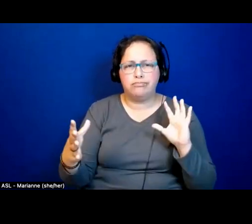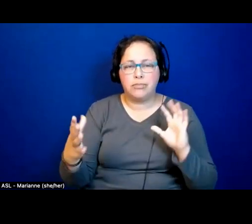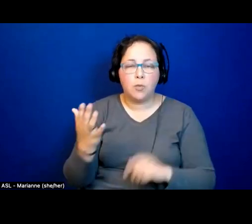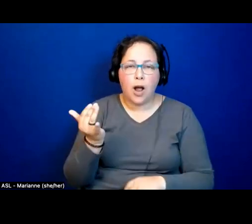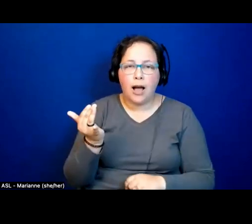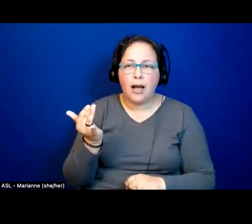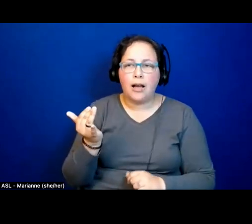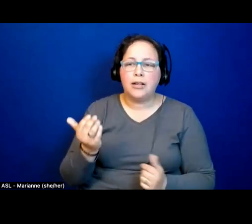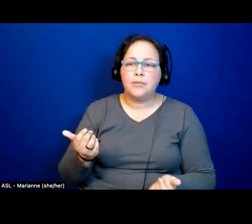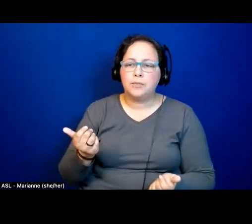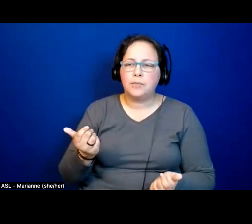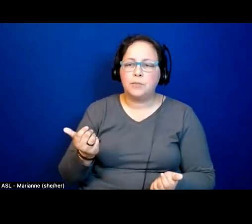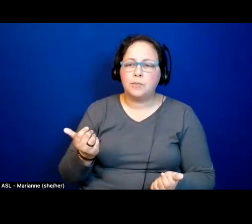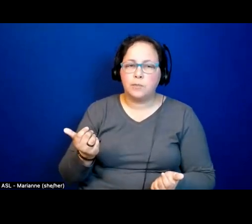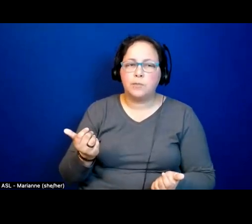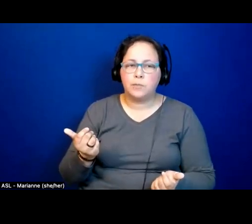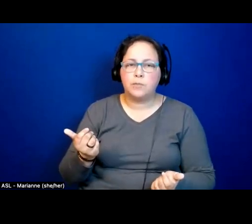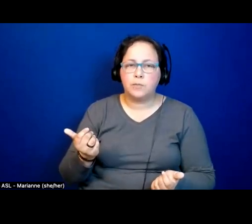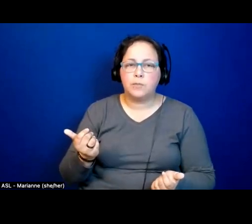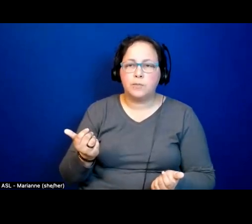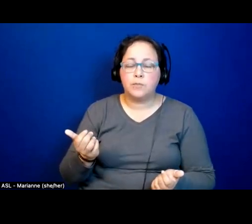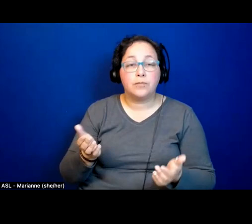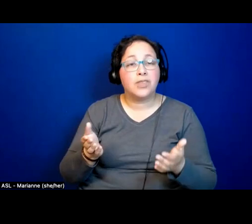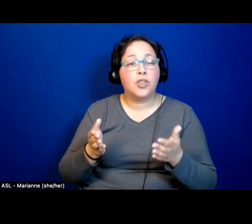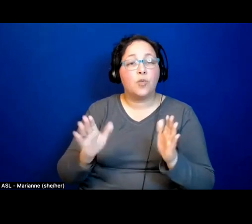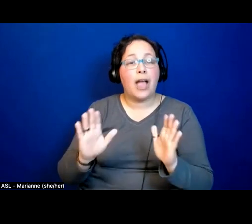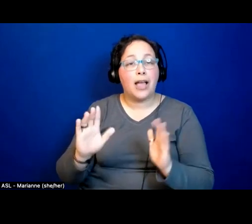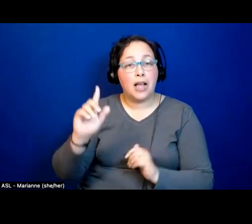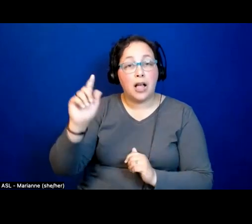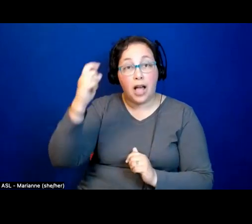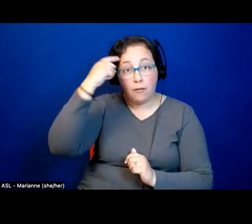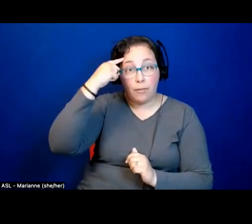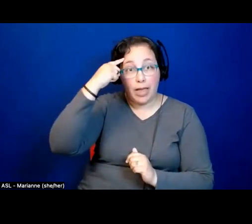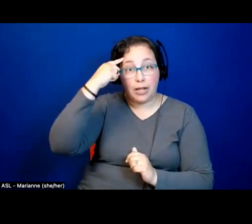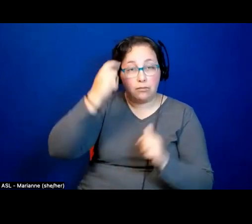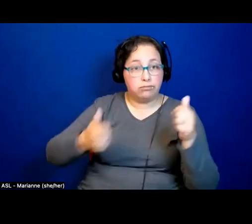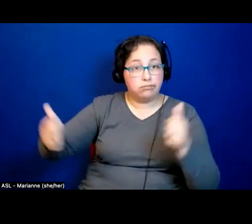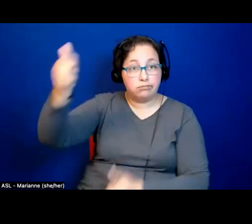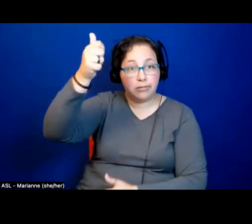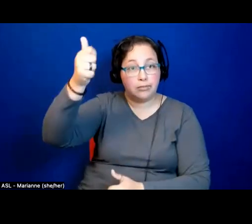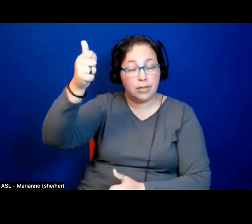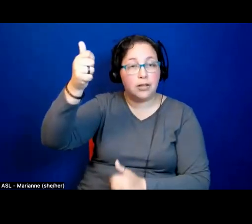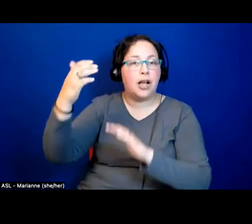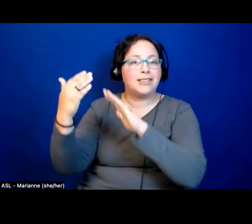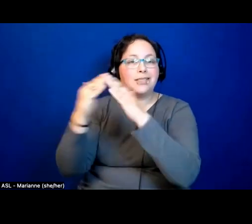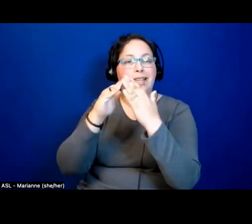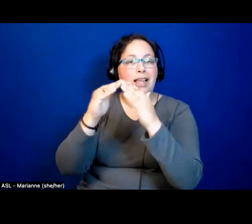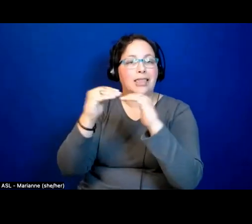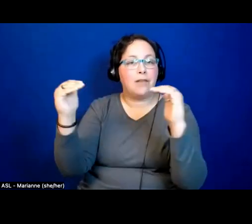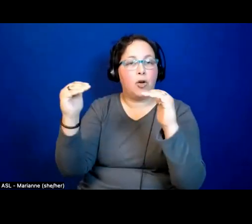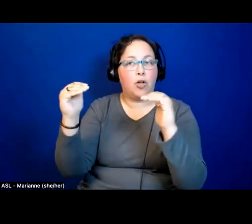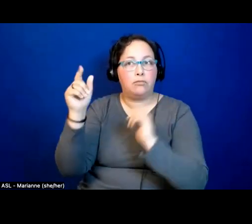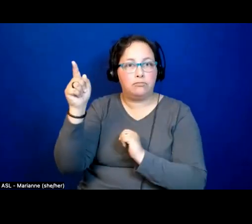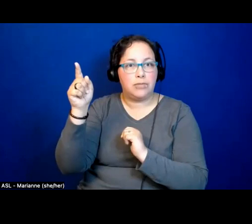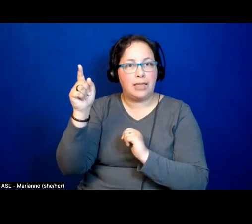ways in which a governmental apparatus at a metropolitan level actually sees